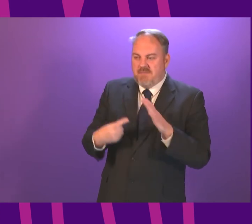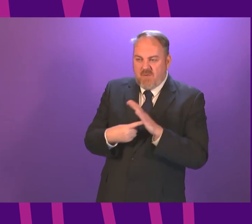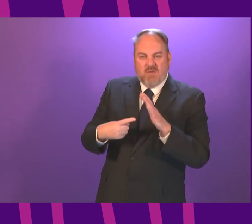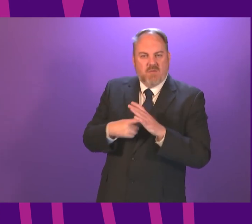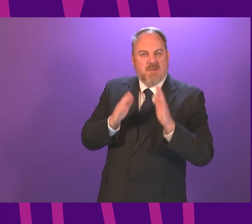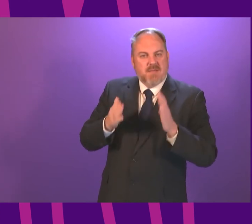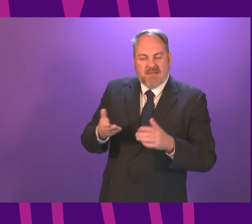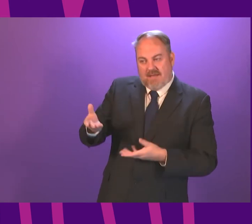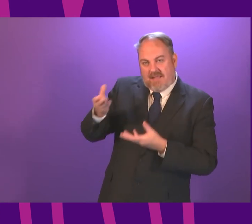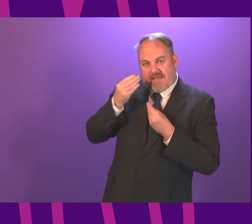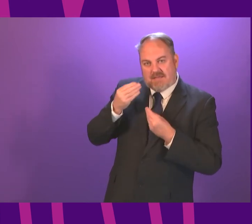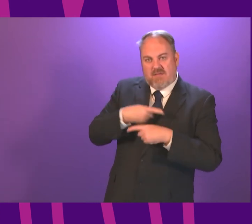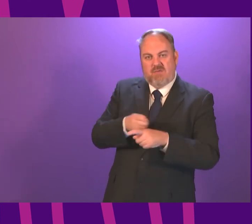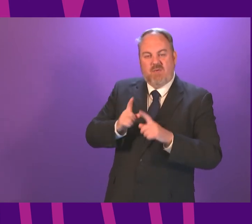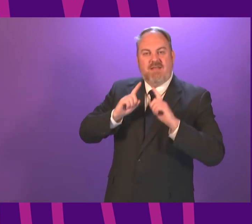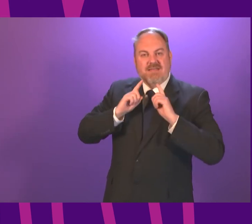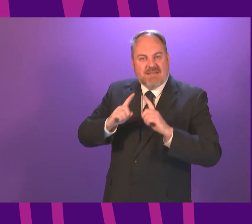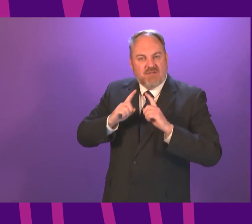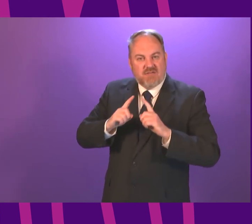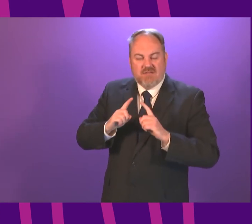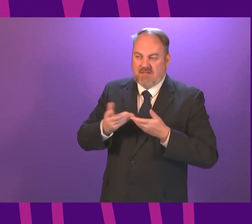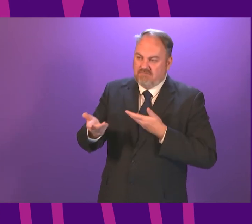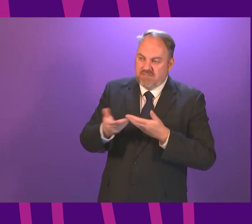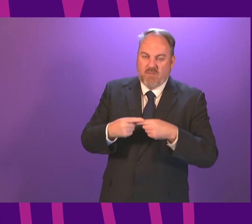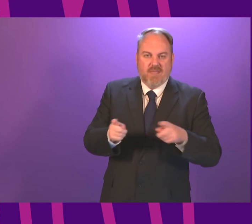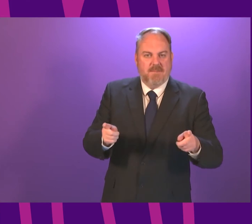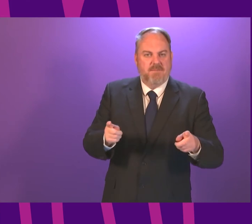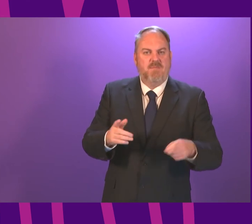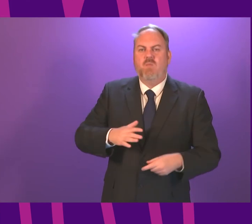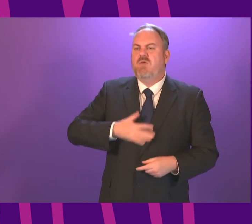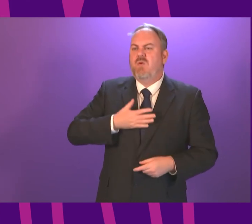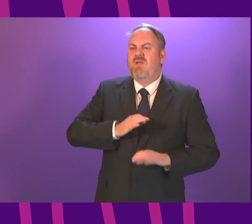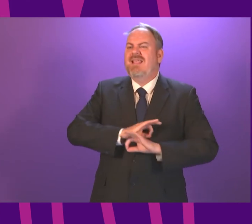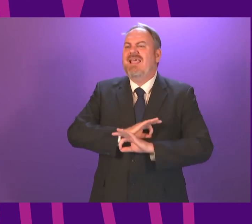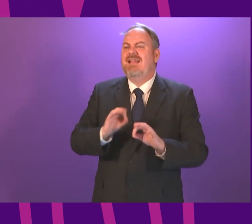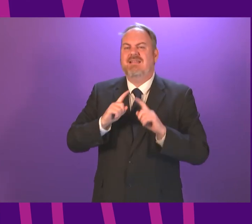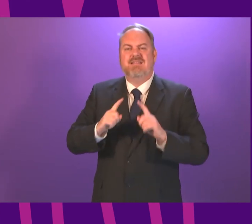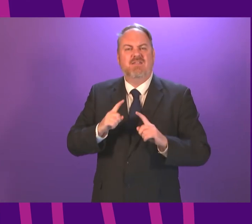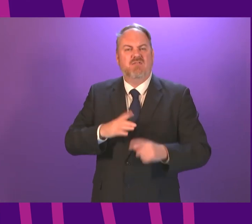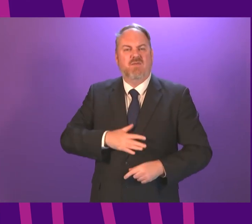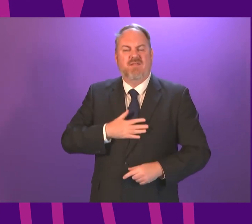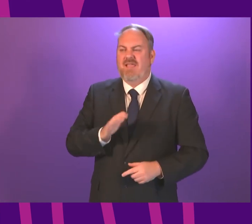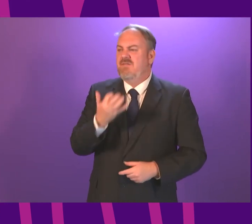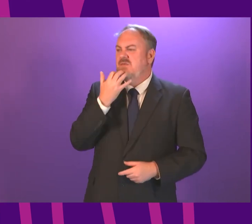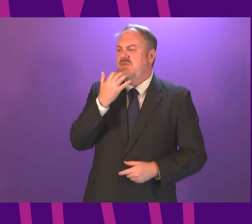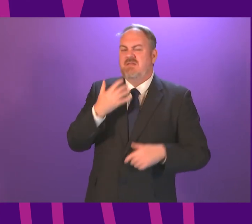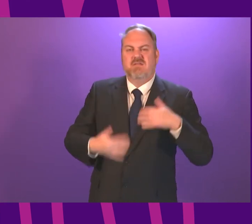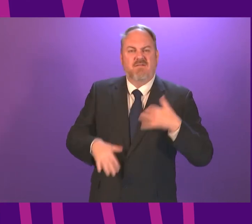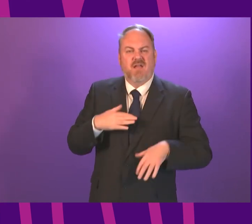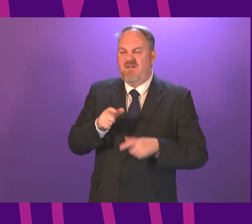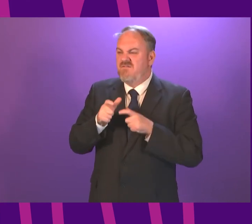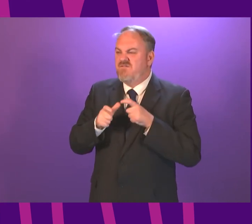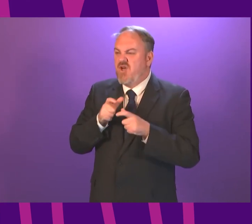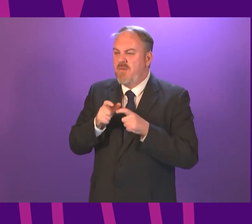to that and respond in a variety of different ways. No teacher should have to suffer verbal or physical abuse in school and